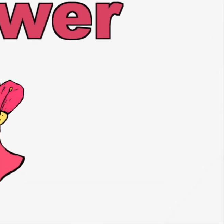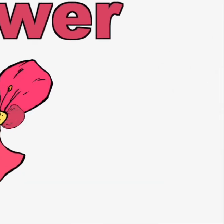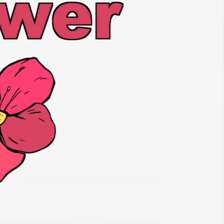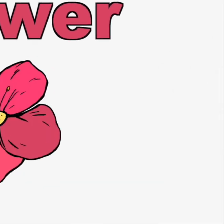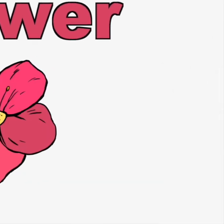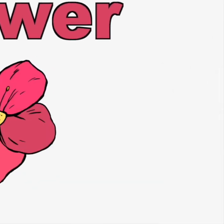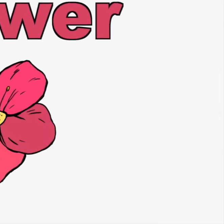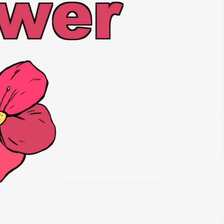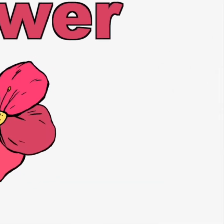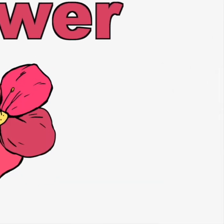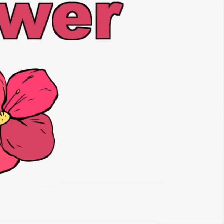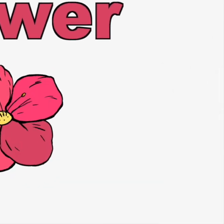flowers